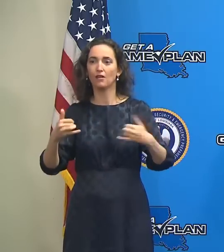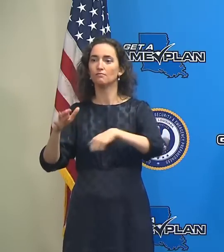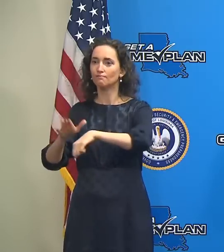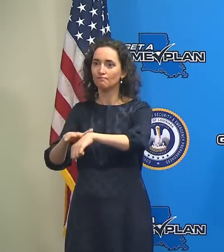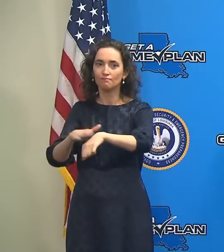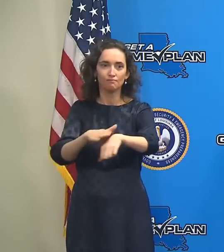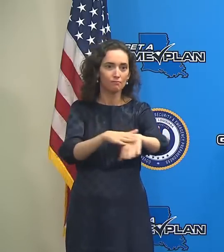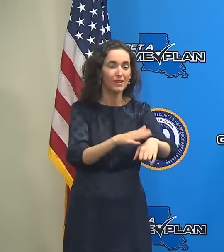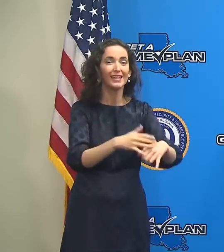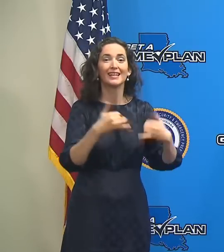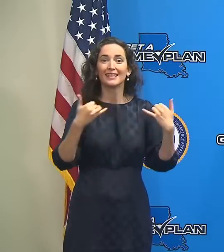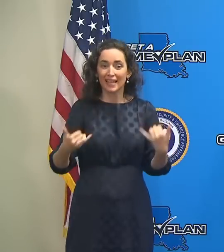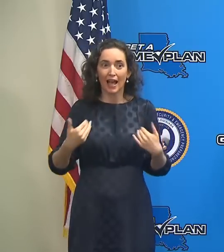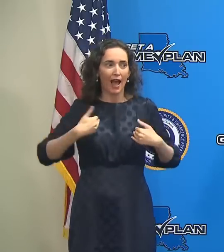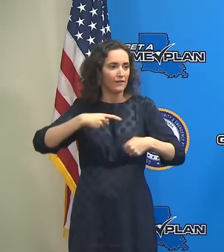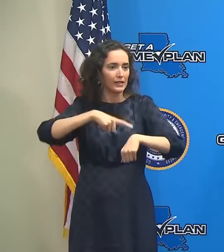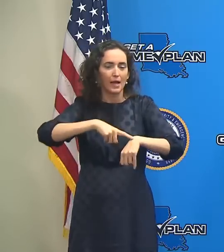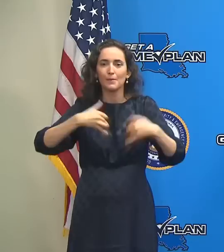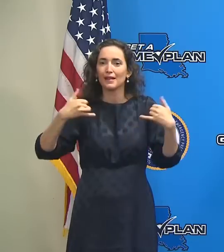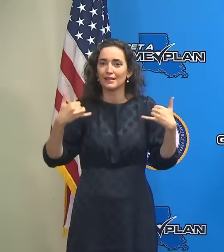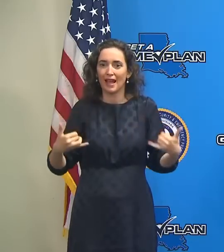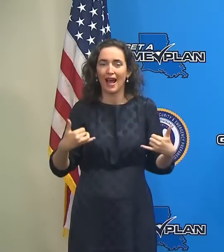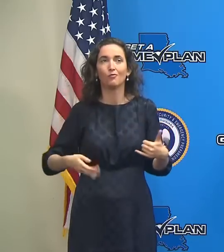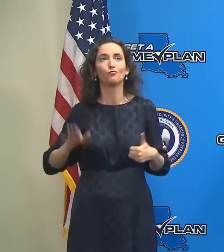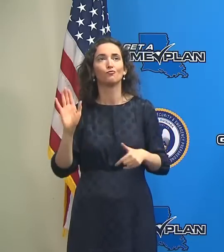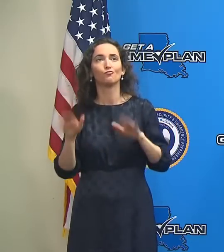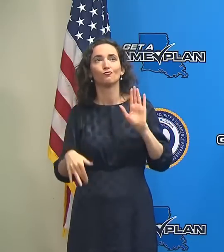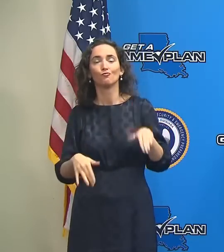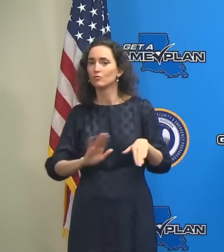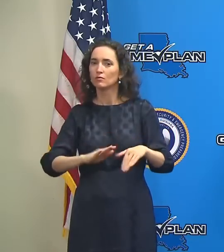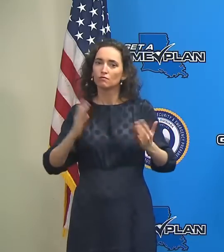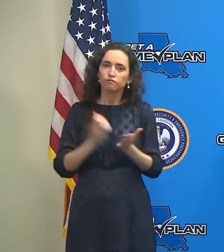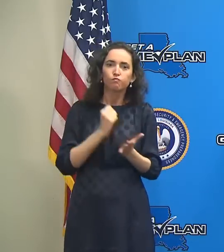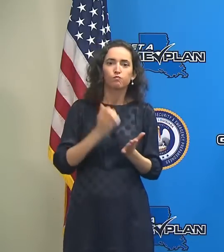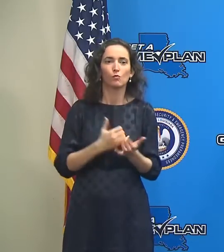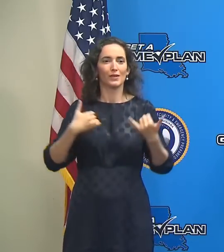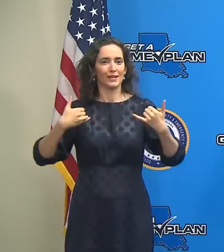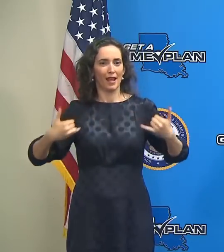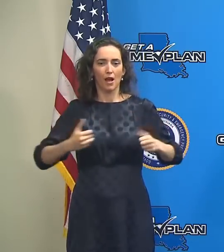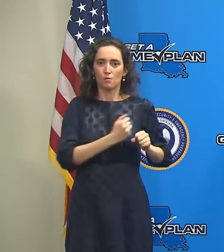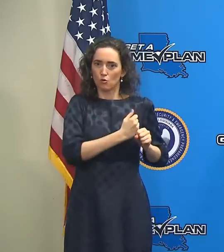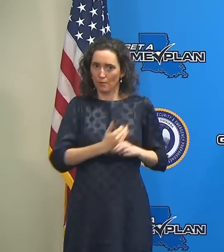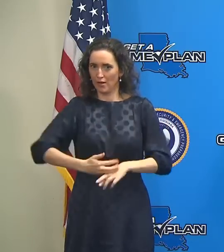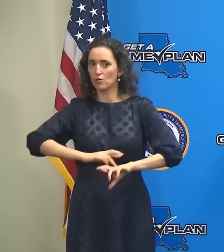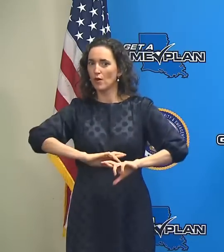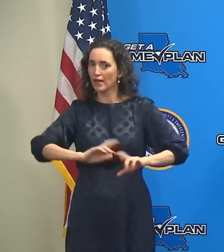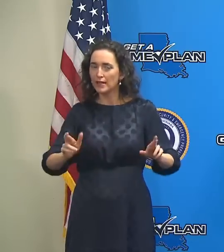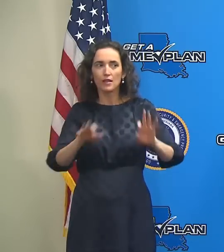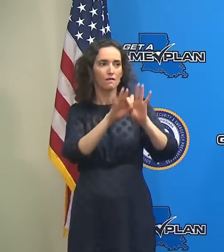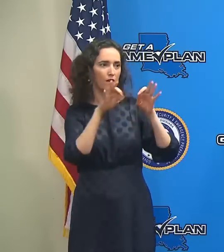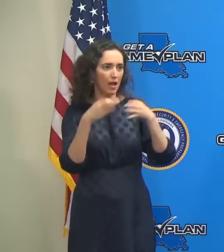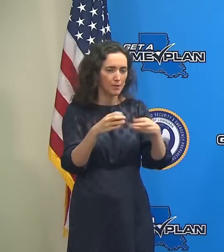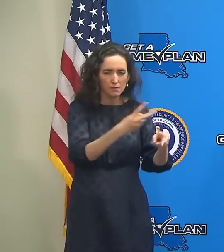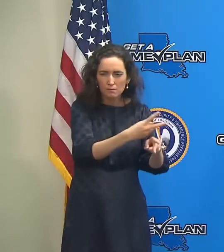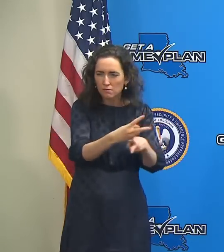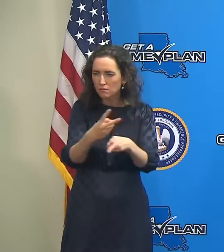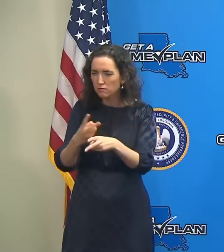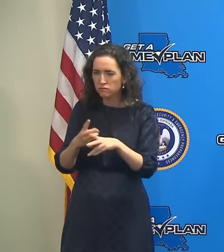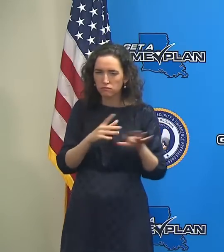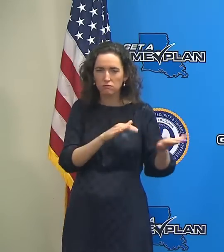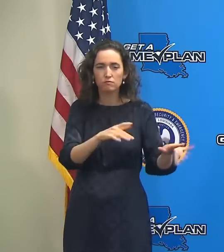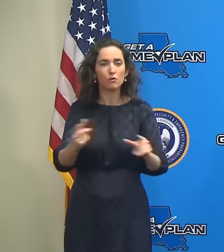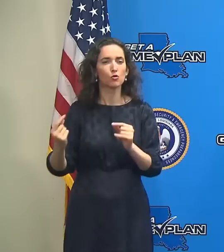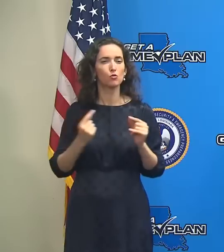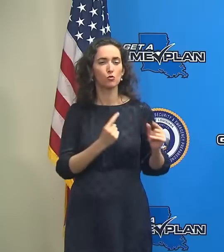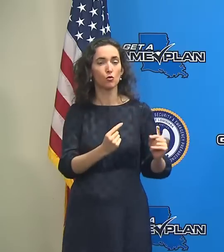opportunities that you have all the time that you have to adequately prepare yourself and your family. And make sure